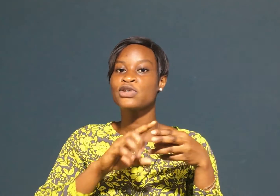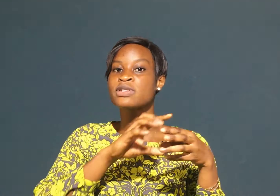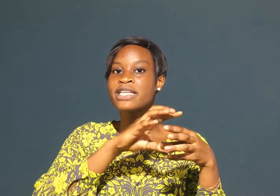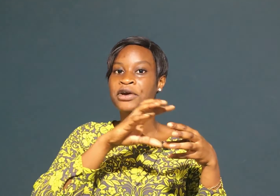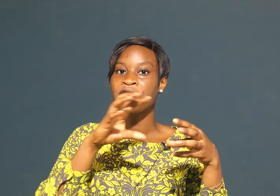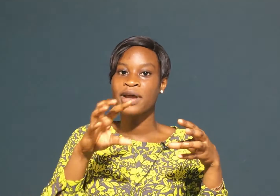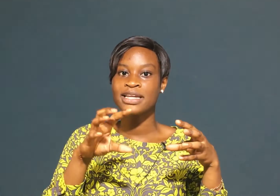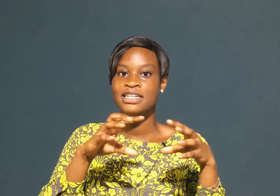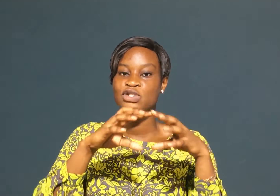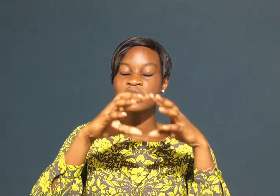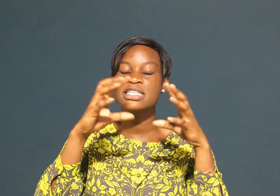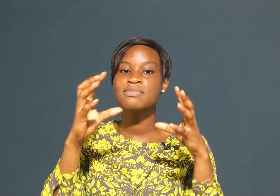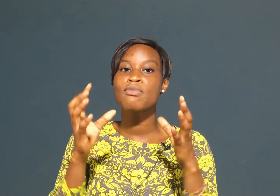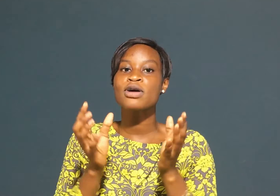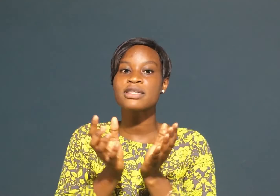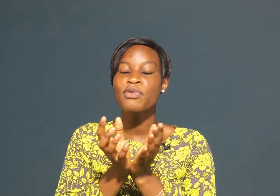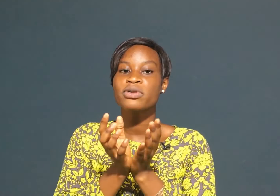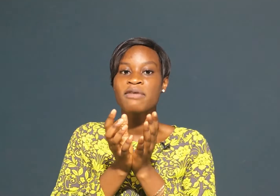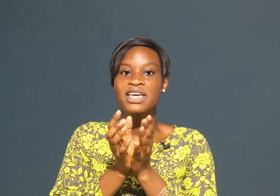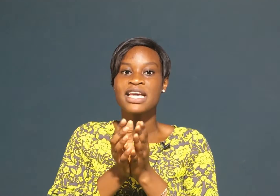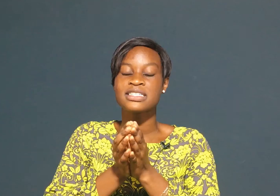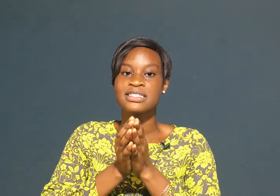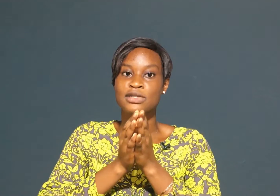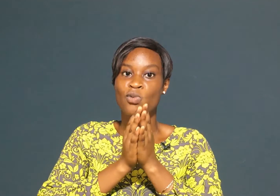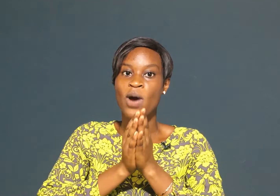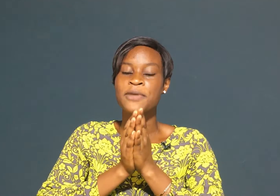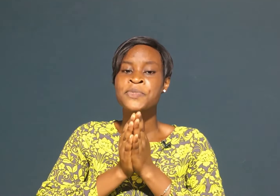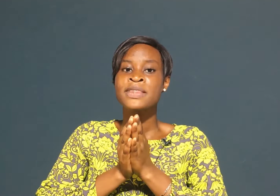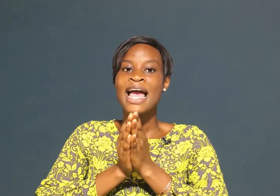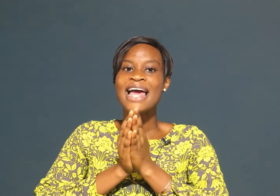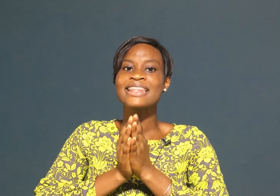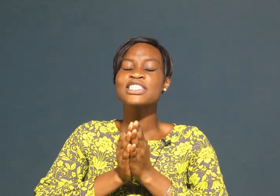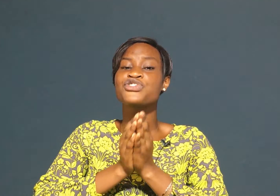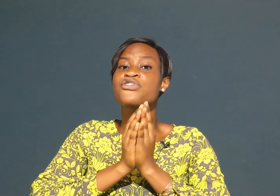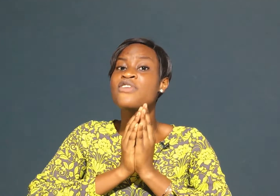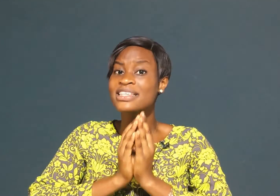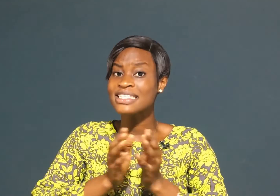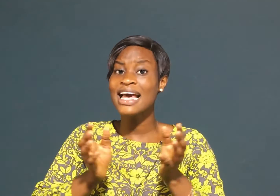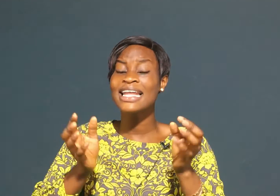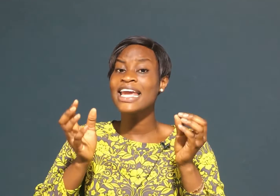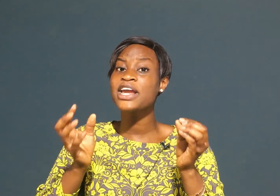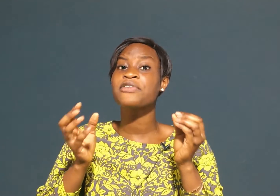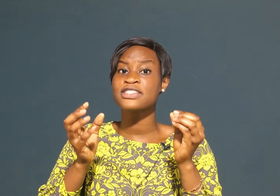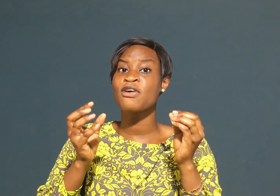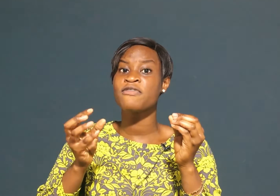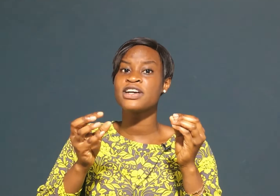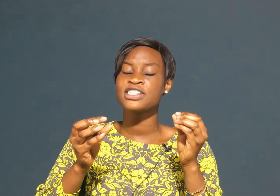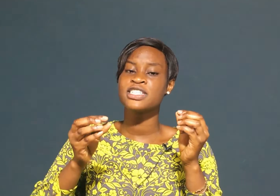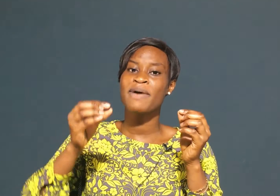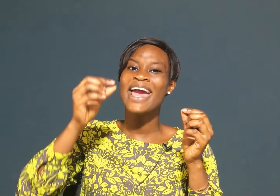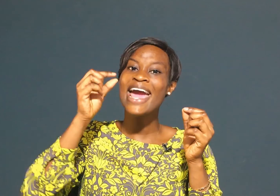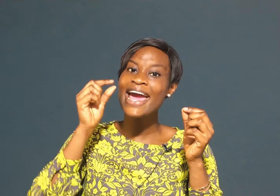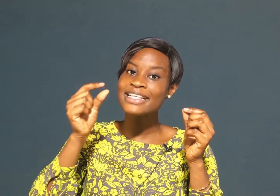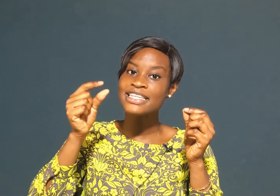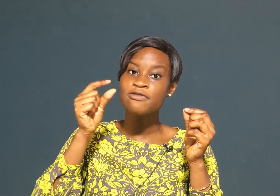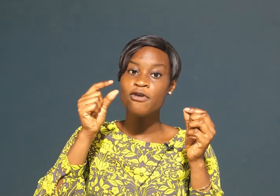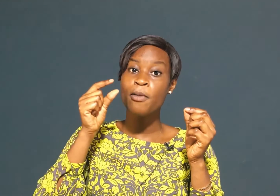use the grid so this is multiple navigations that's one and this drastically increased conversions by 18 4